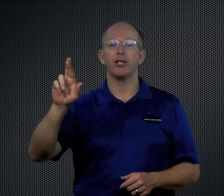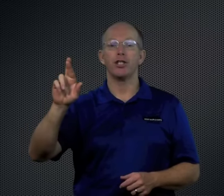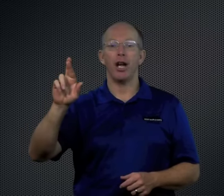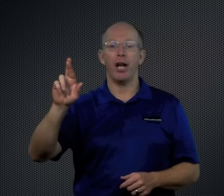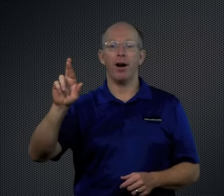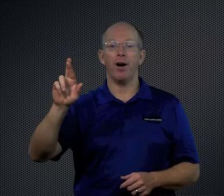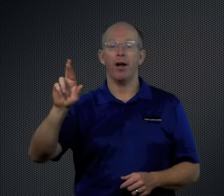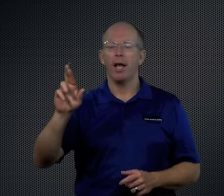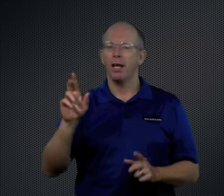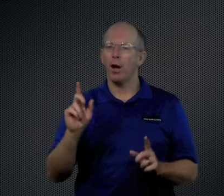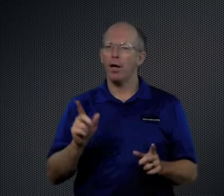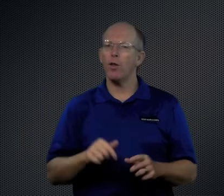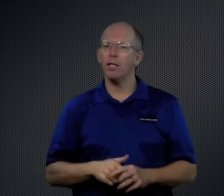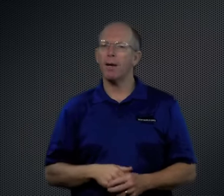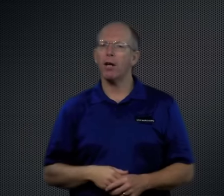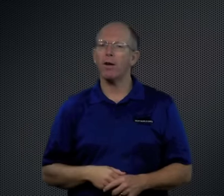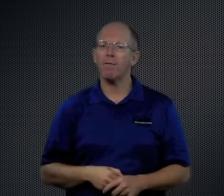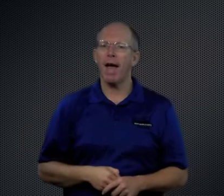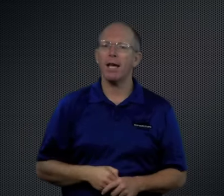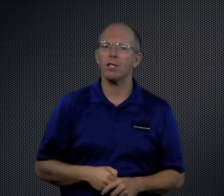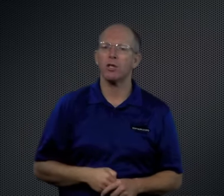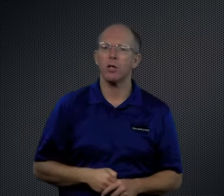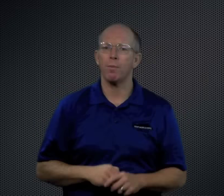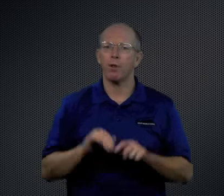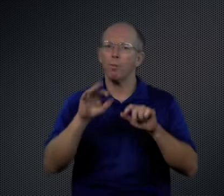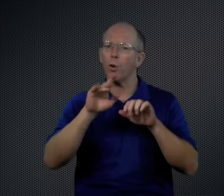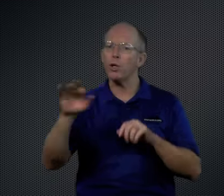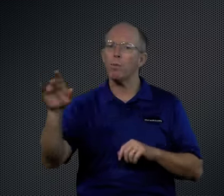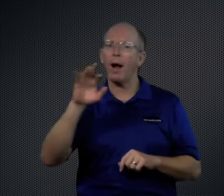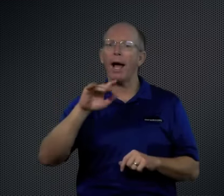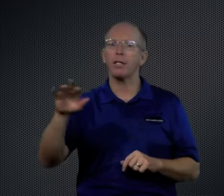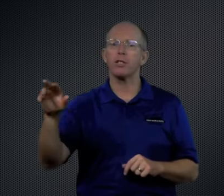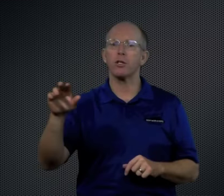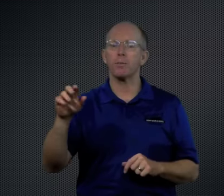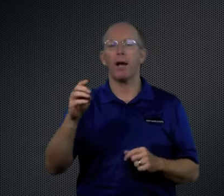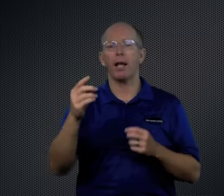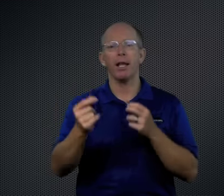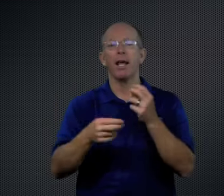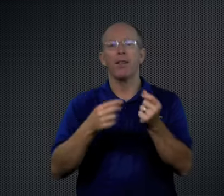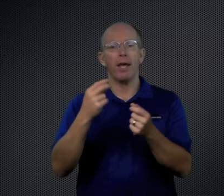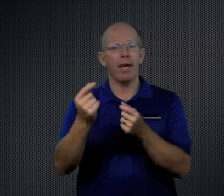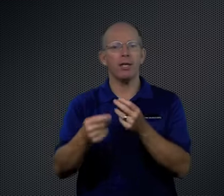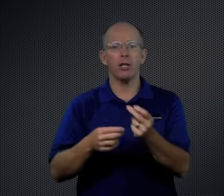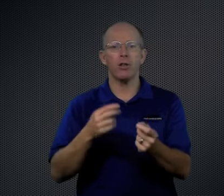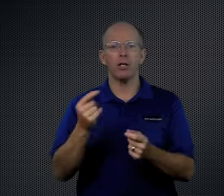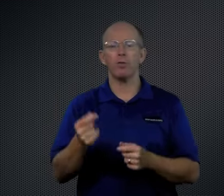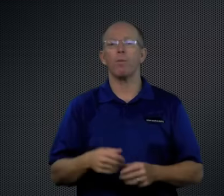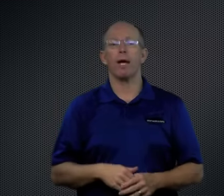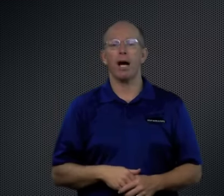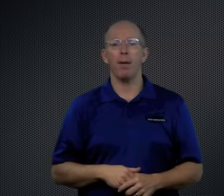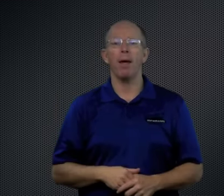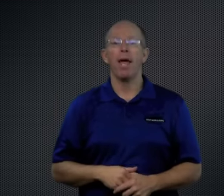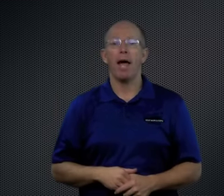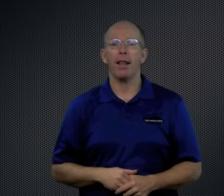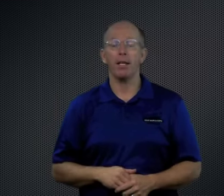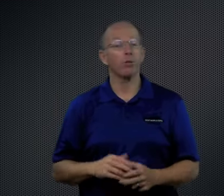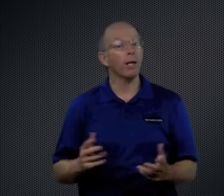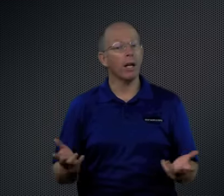Chair. Now, I know these may look fast to you, but the more you practice your spelling, the easier this will become. And these really